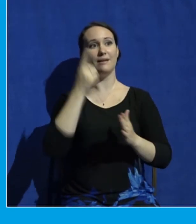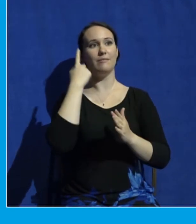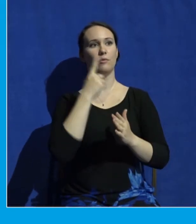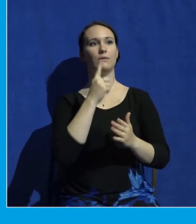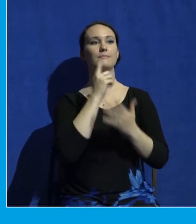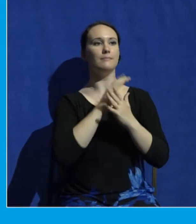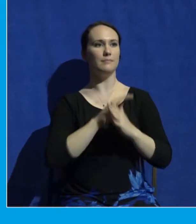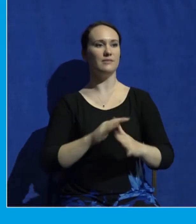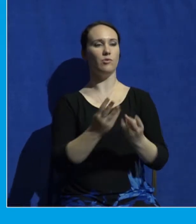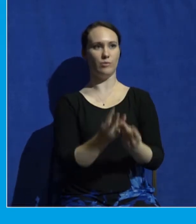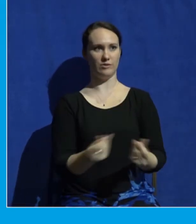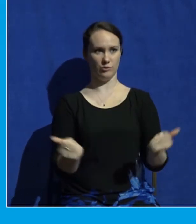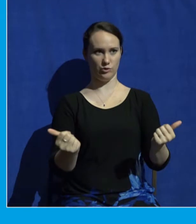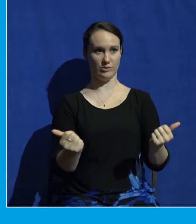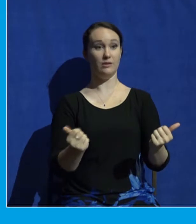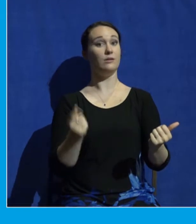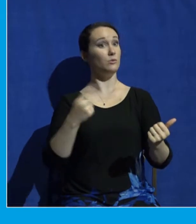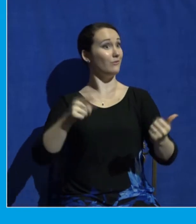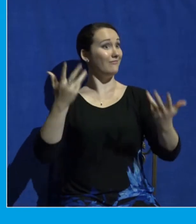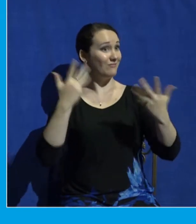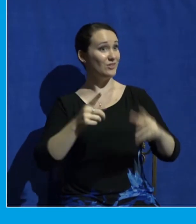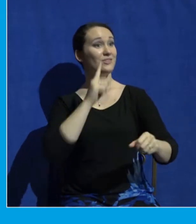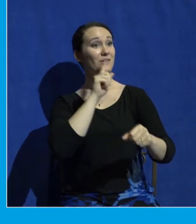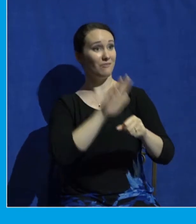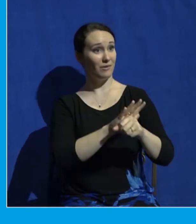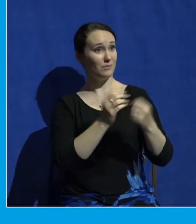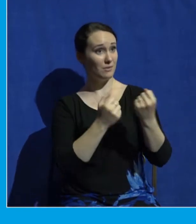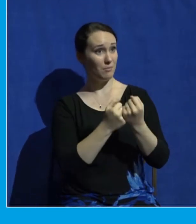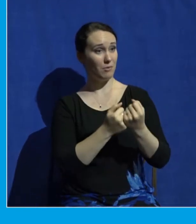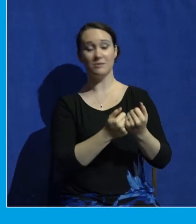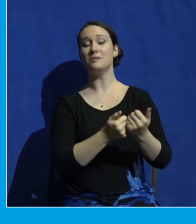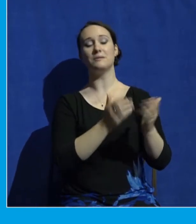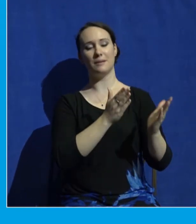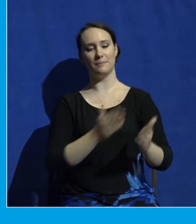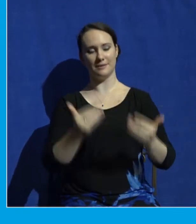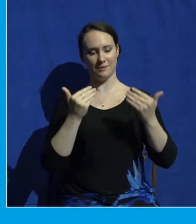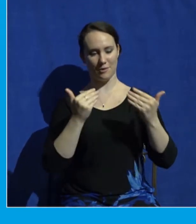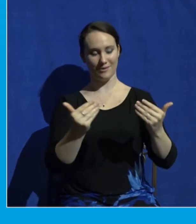finished voting to affirm the six elders who are standing to my right, your left.